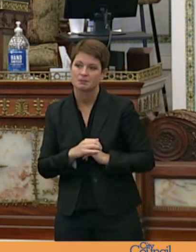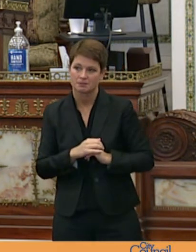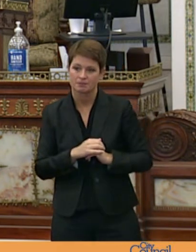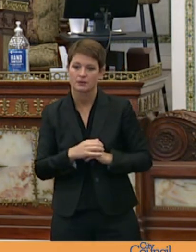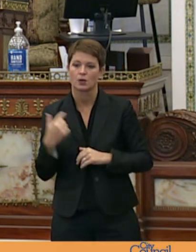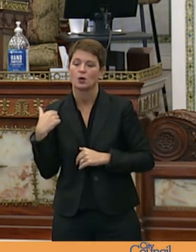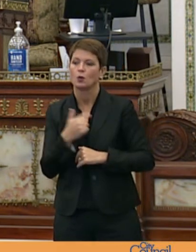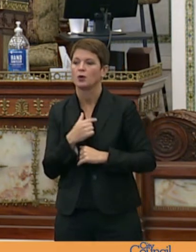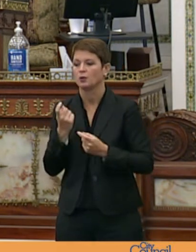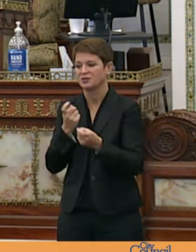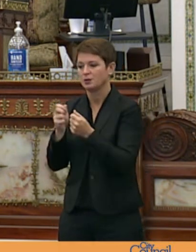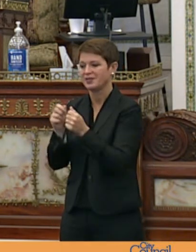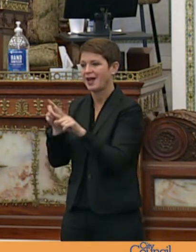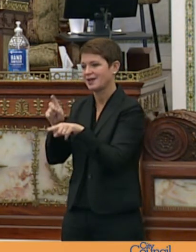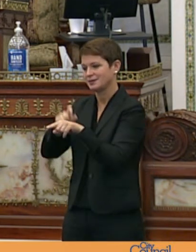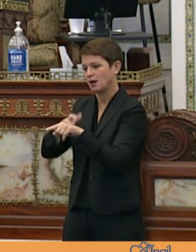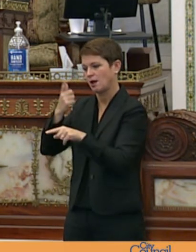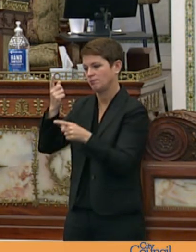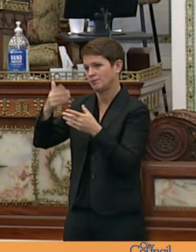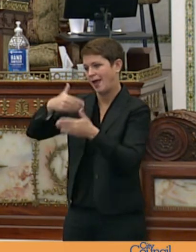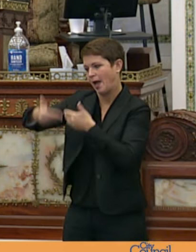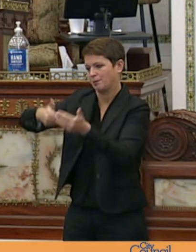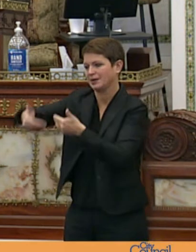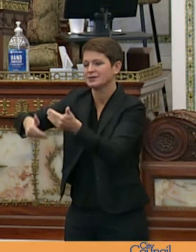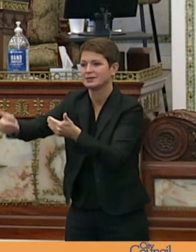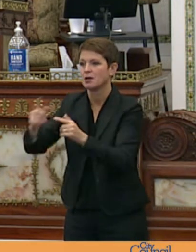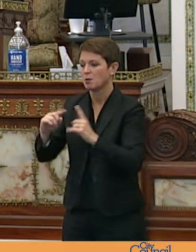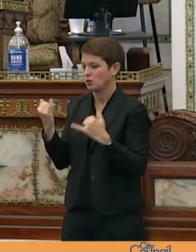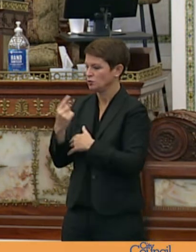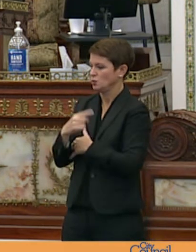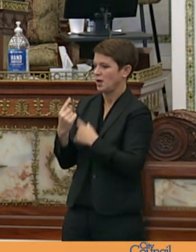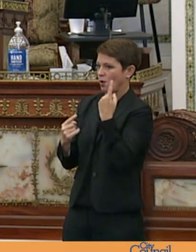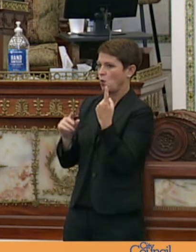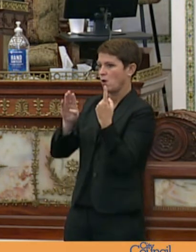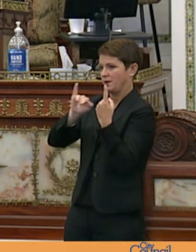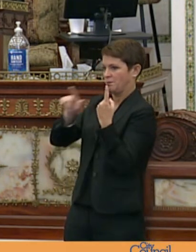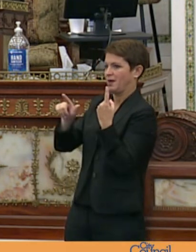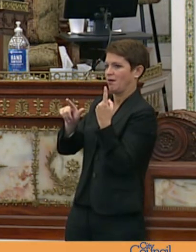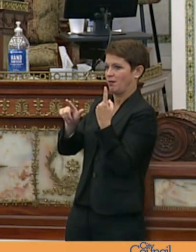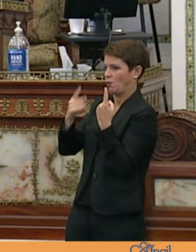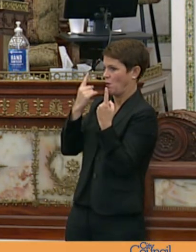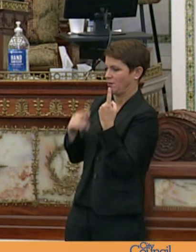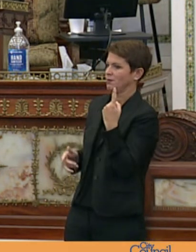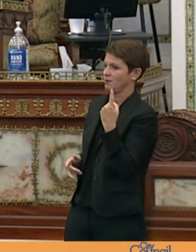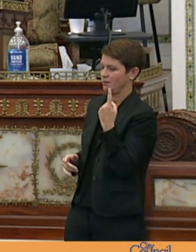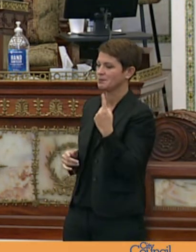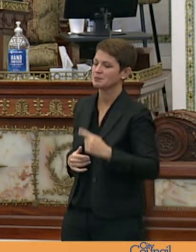we will deal with that as time comes on the particular legislative item